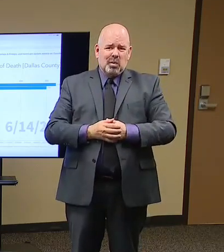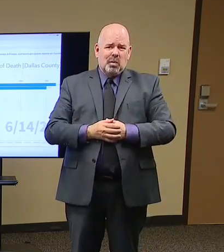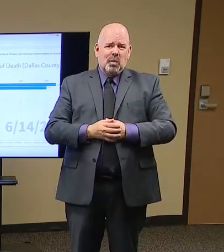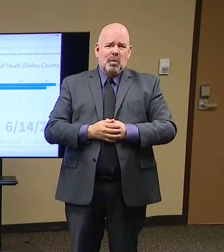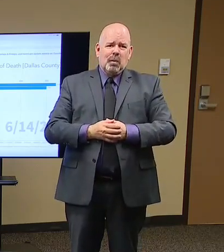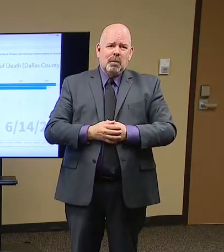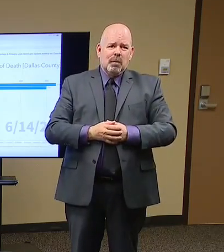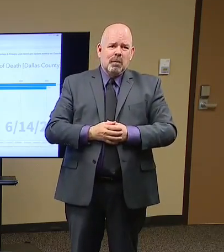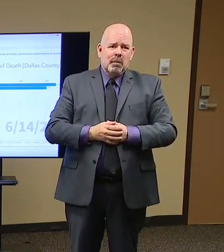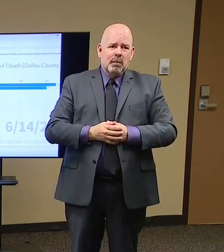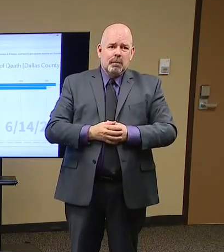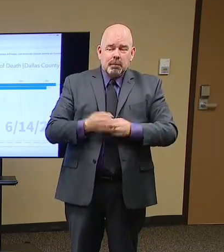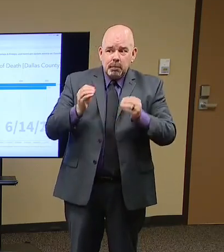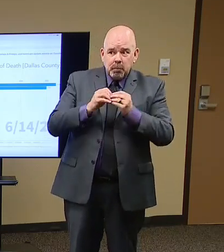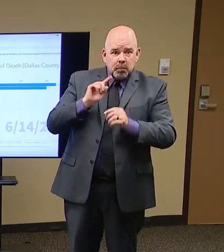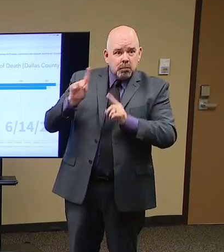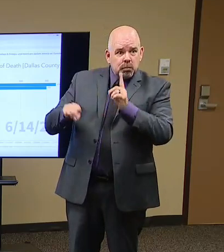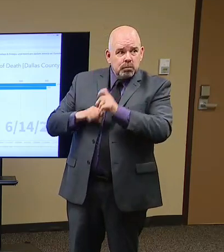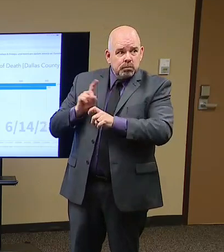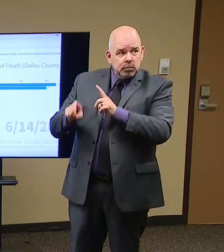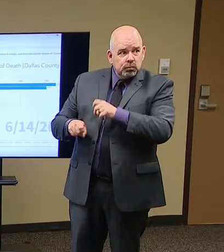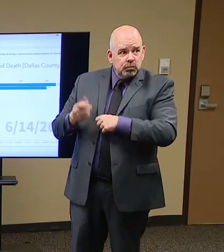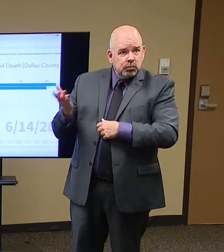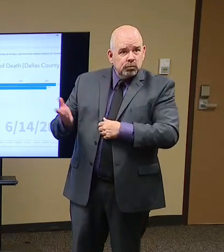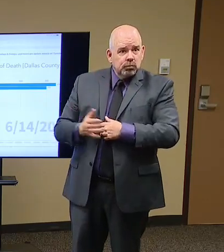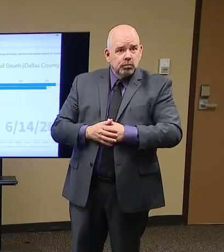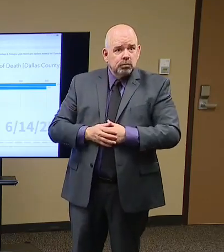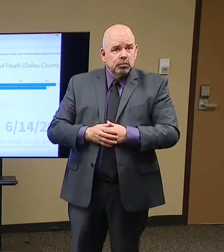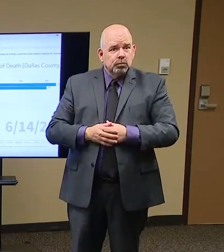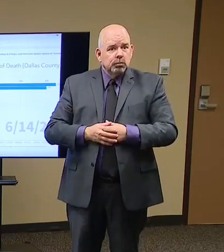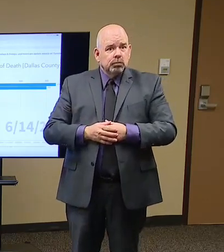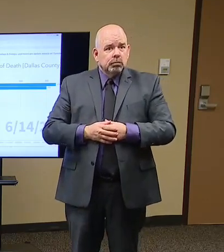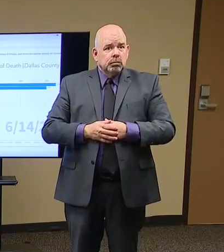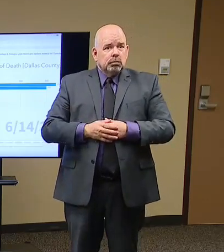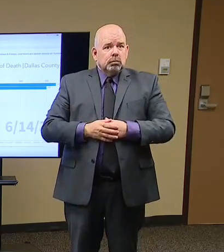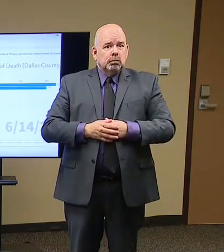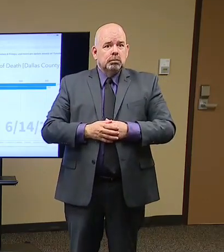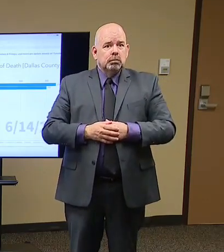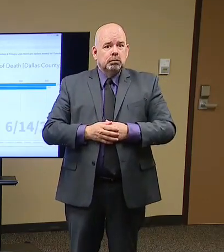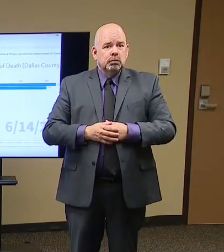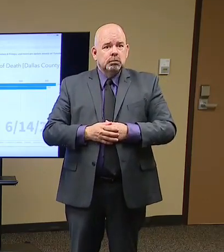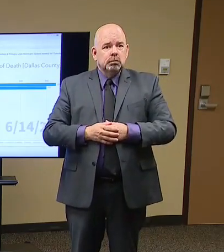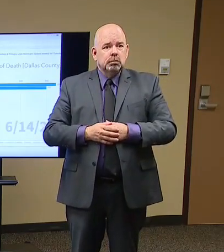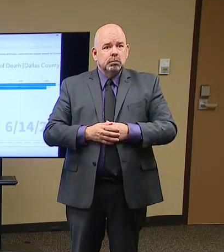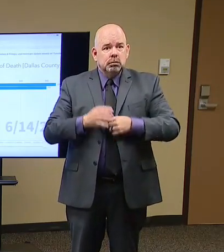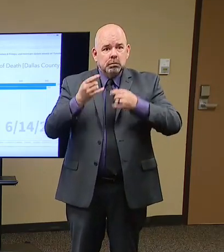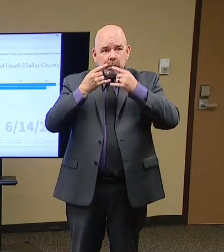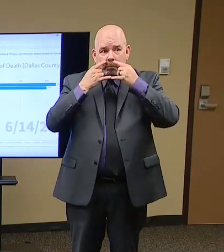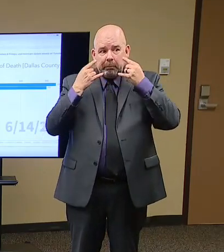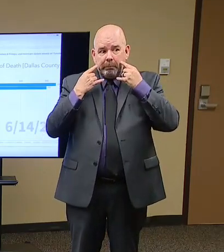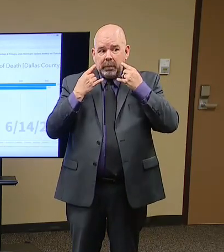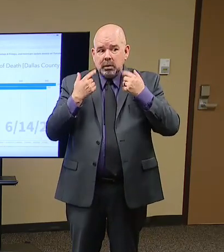I have a question related to the mask coordination today.